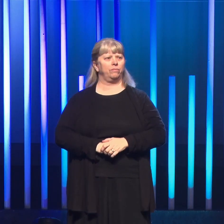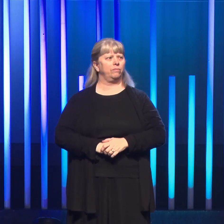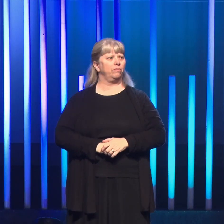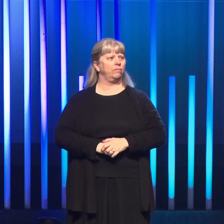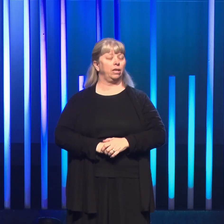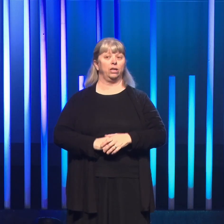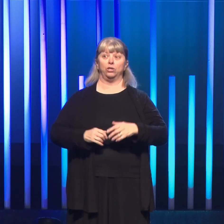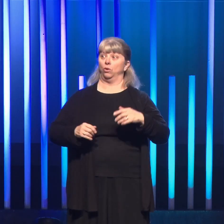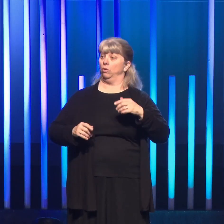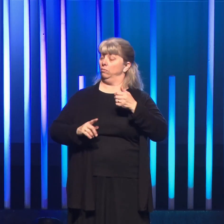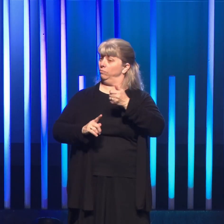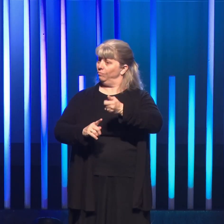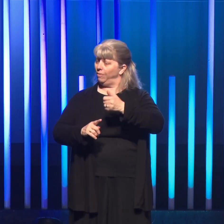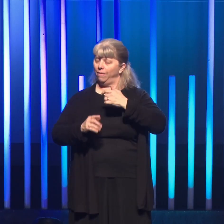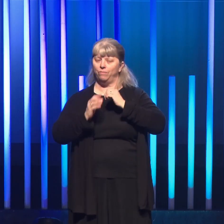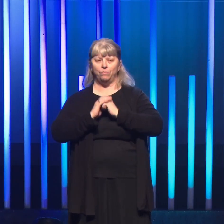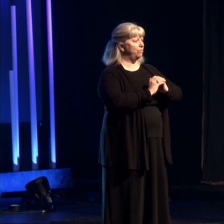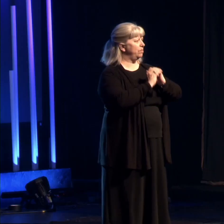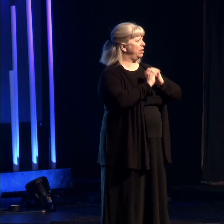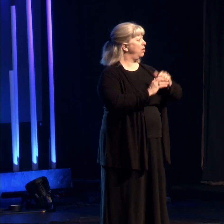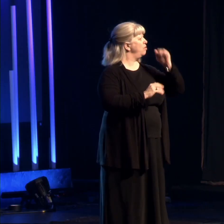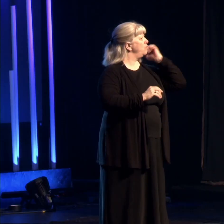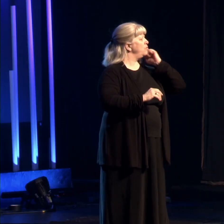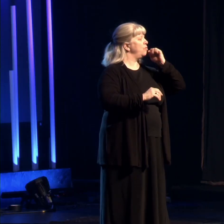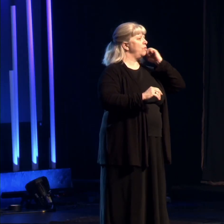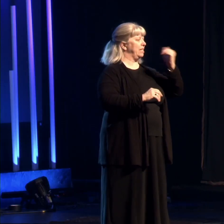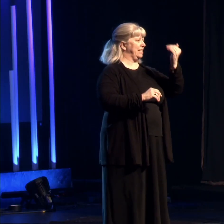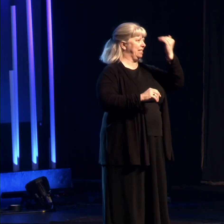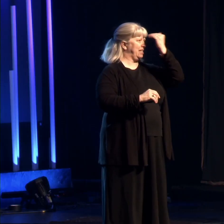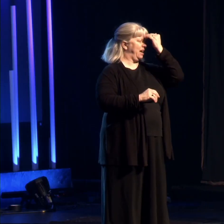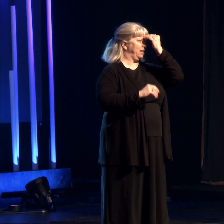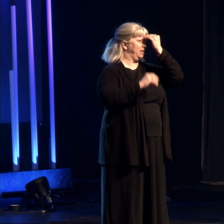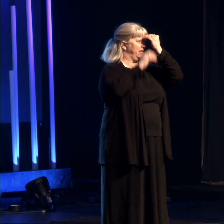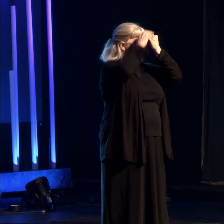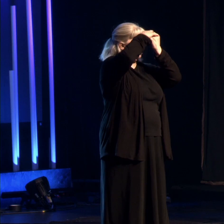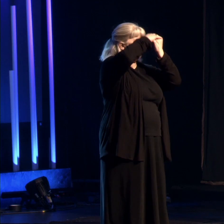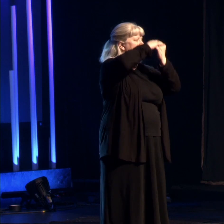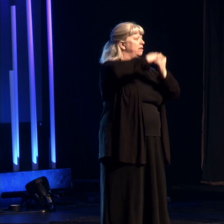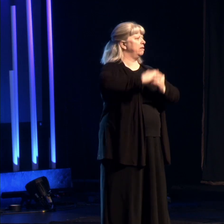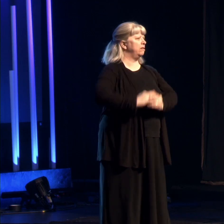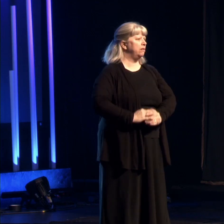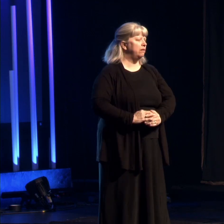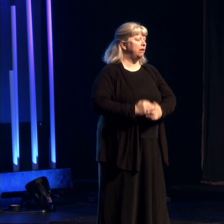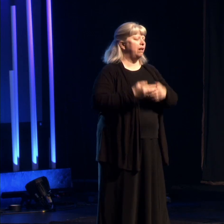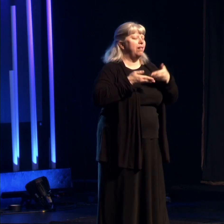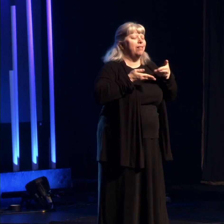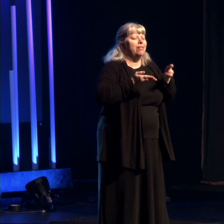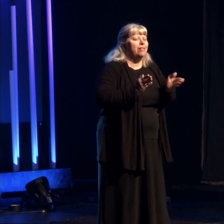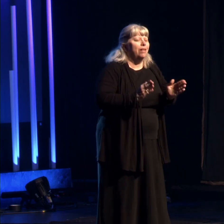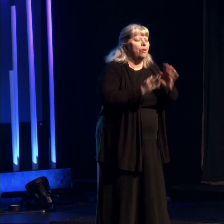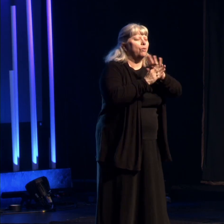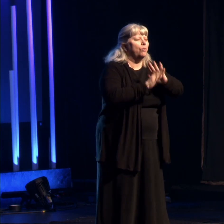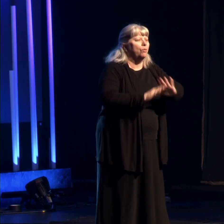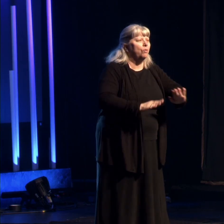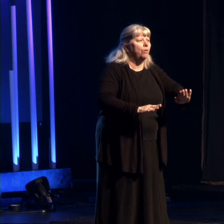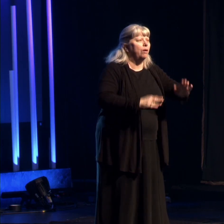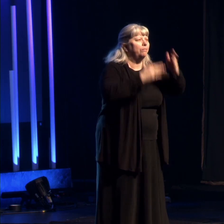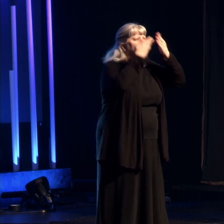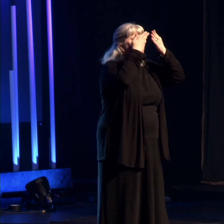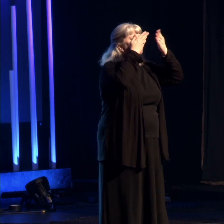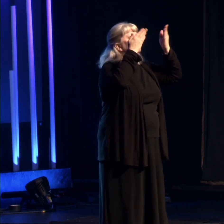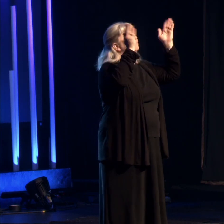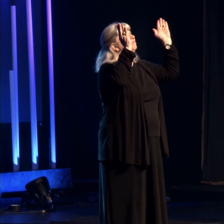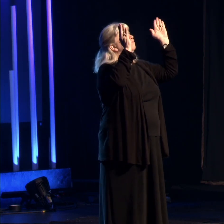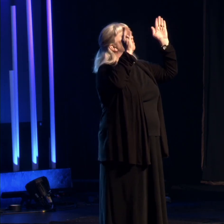state, your ordinary consciousness is stilled, allowing you to quietly commune with God.